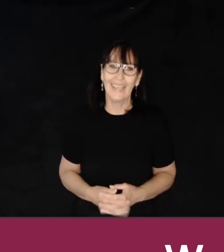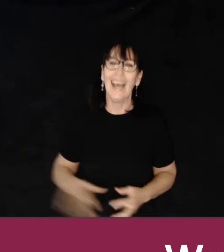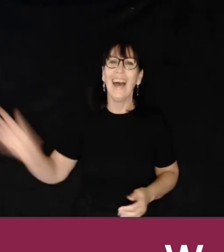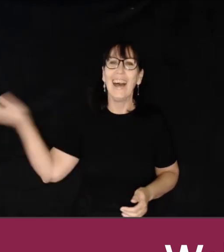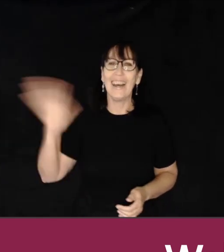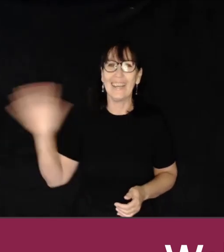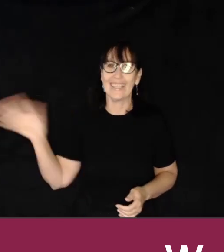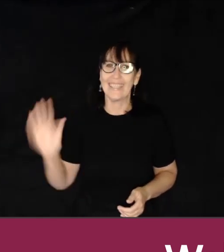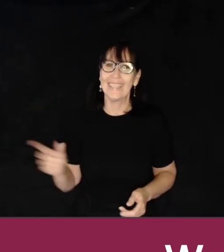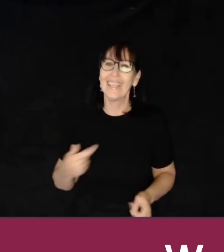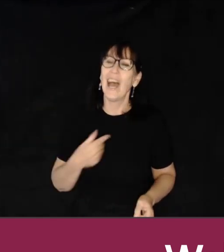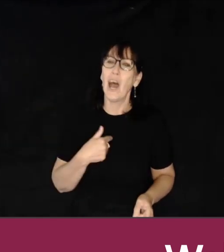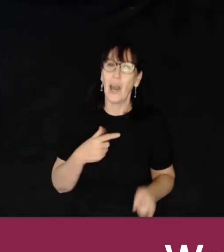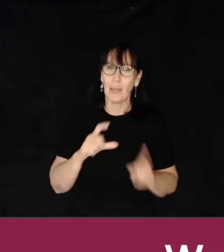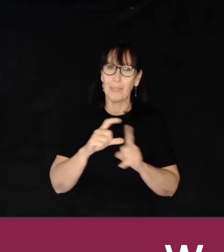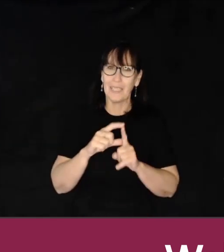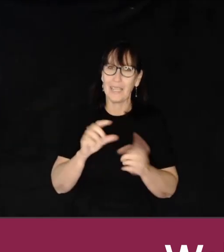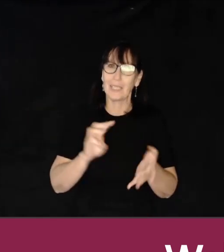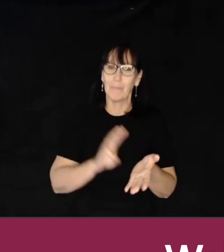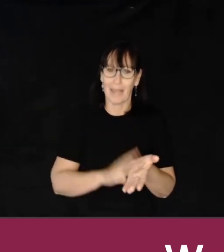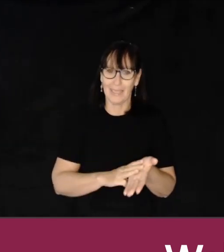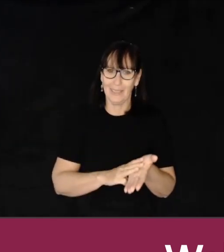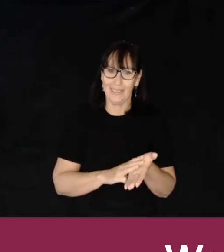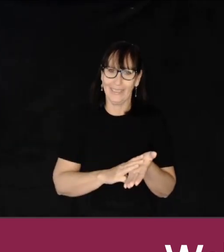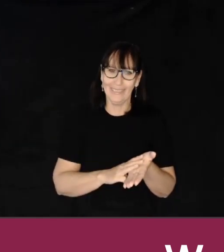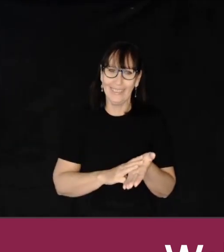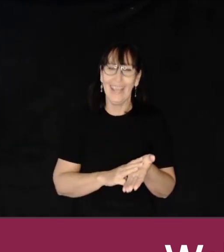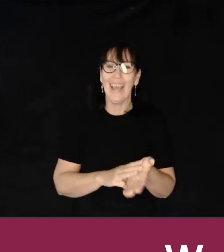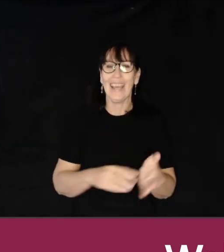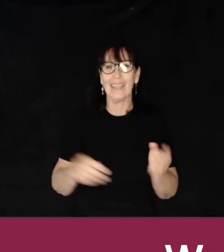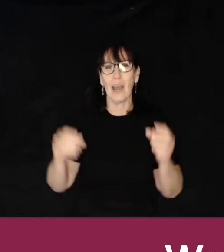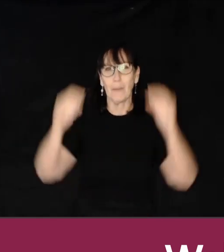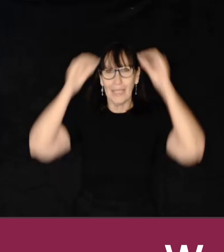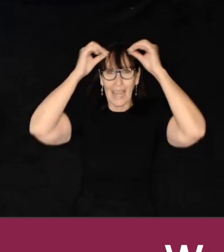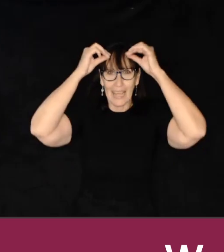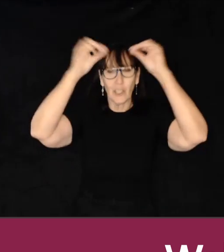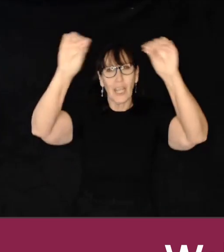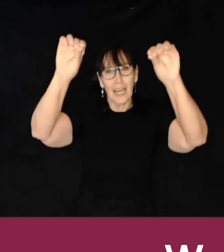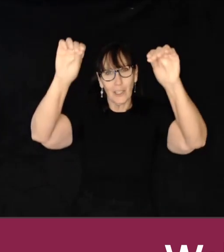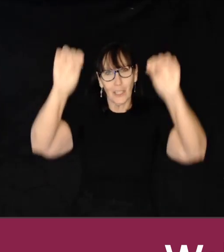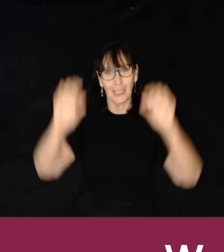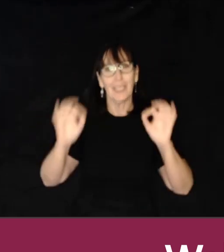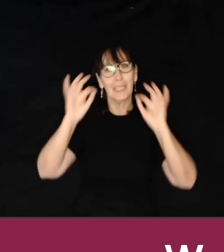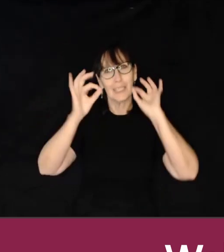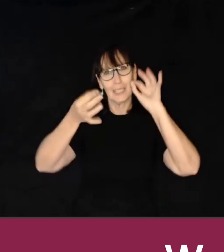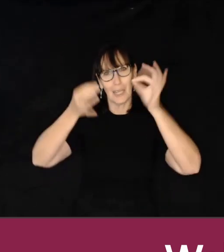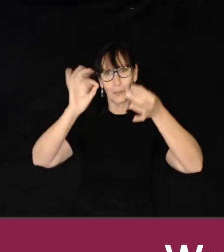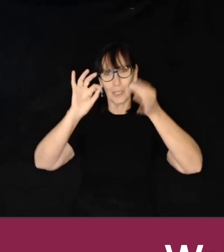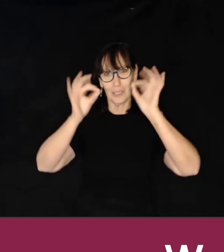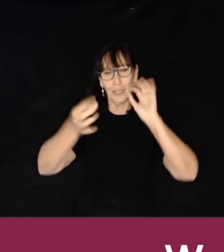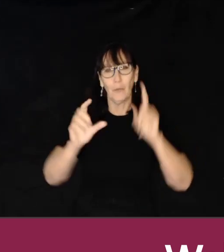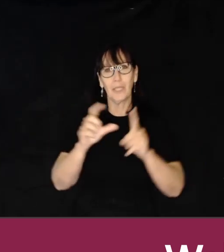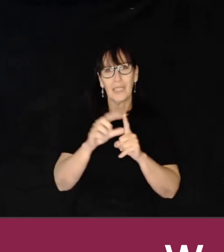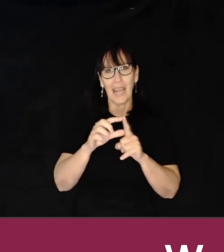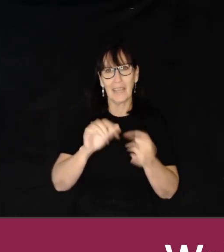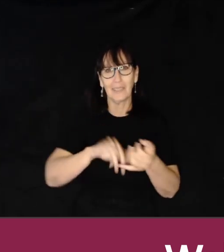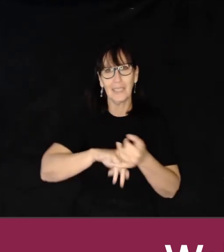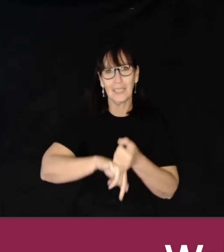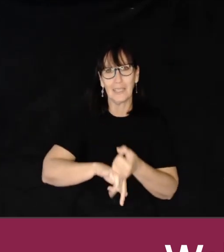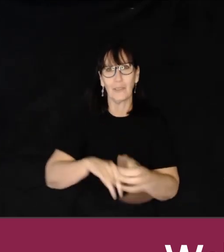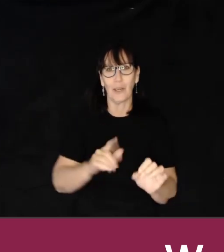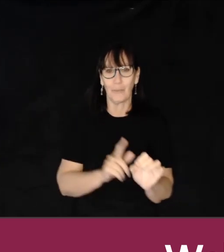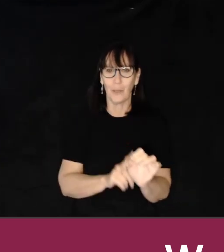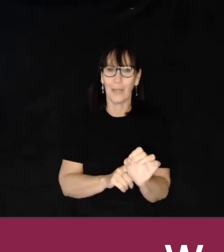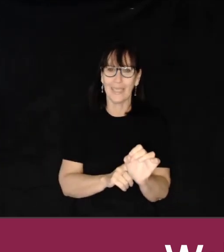Hi, I'm Denise MaimDonald and I'm an Education Consultant with Down